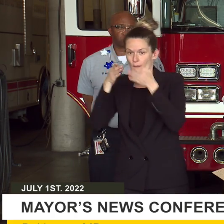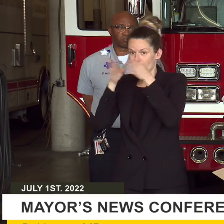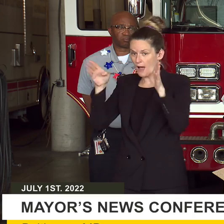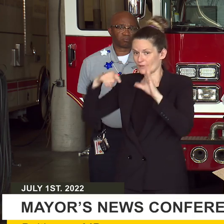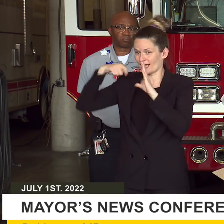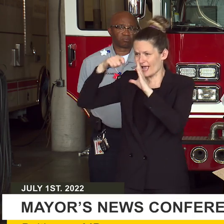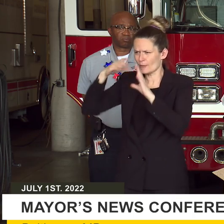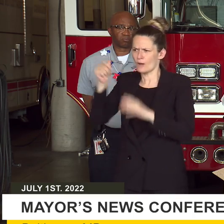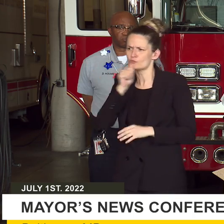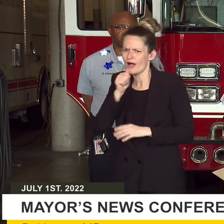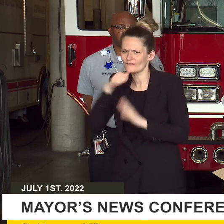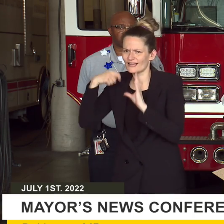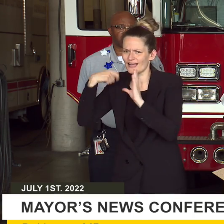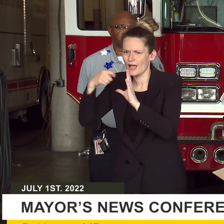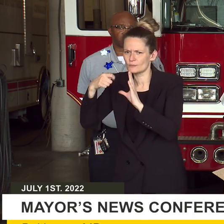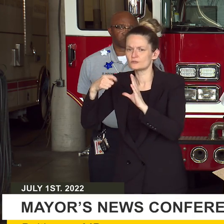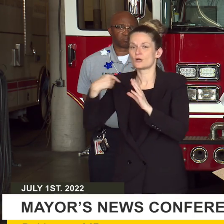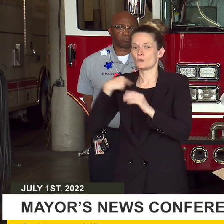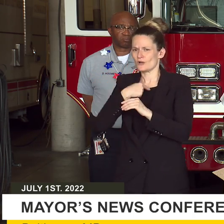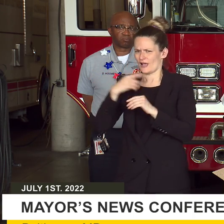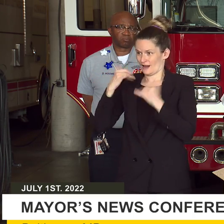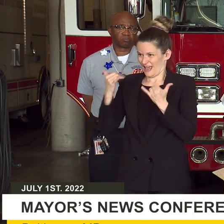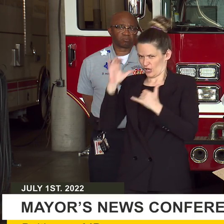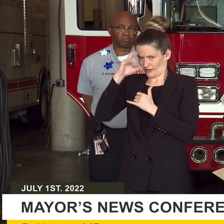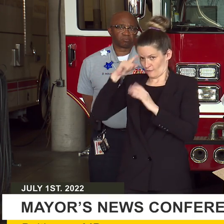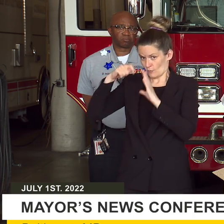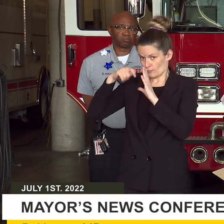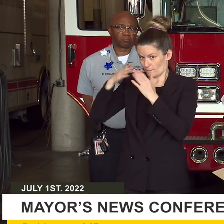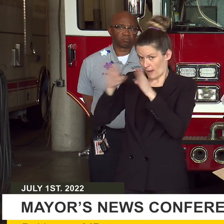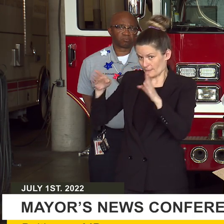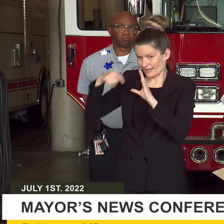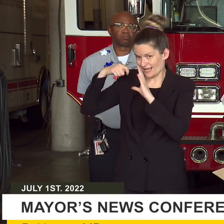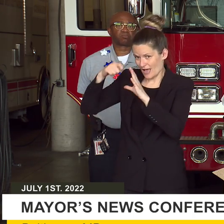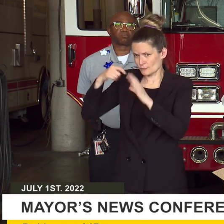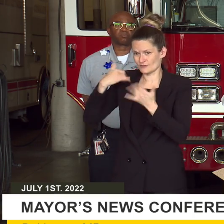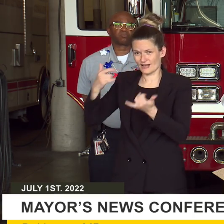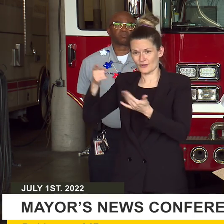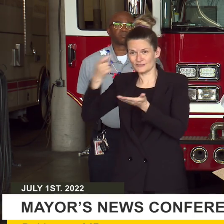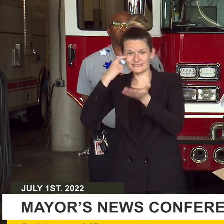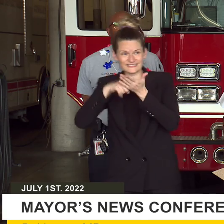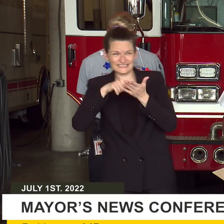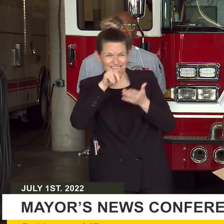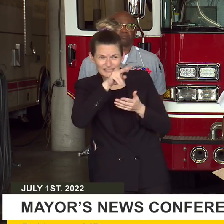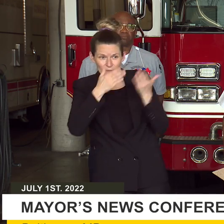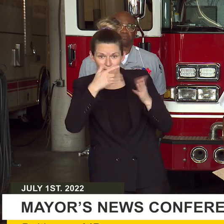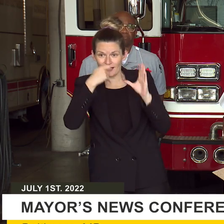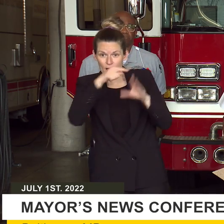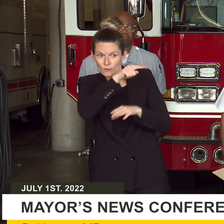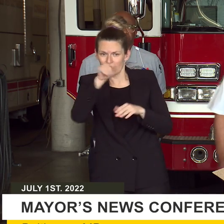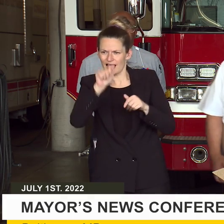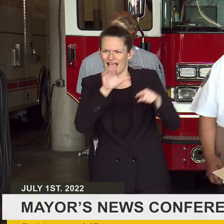may not be a public camera there, but we're still looking to see who would have captured it if it perhaps was on private cameras.